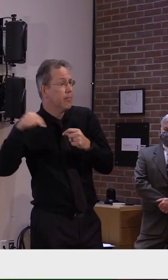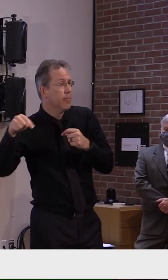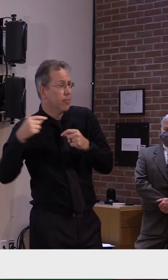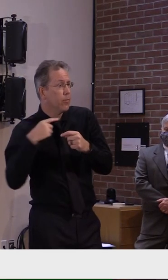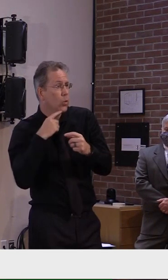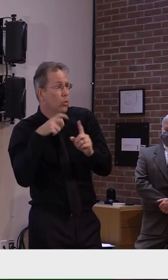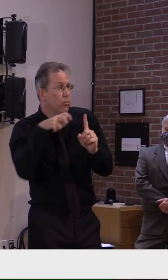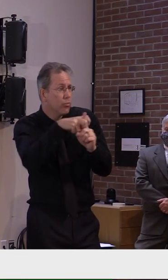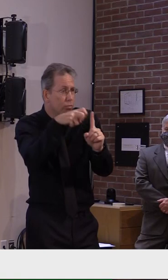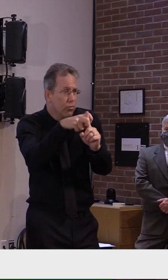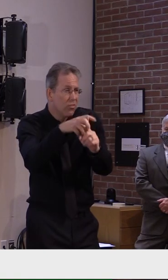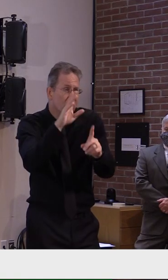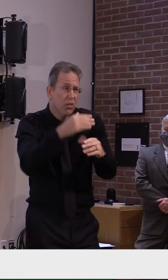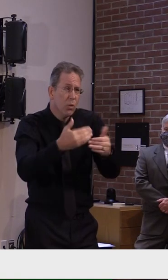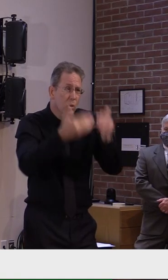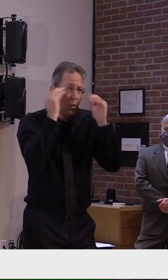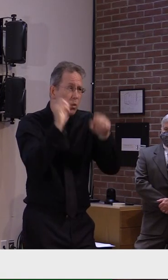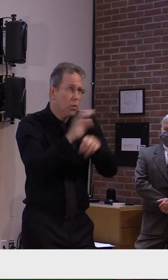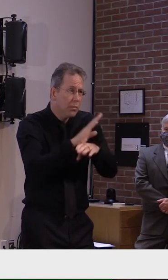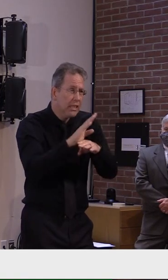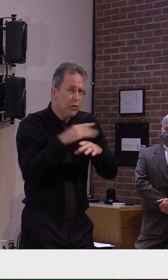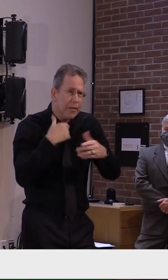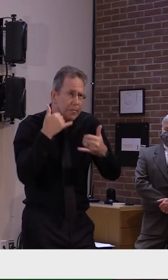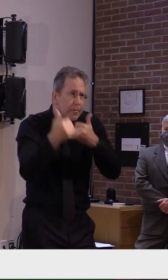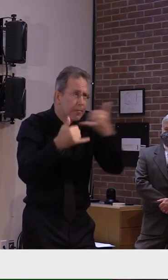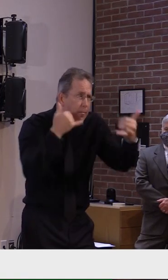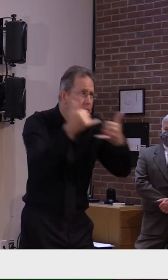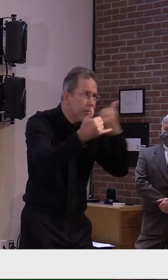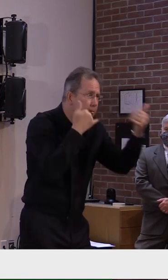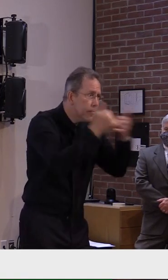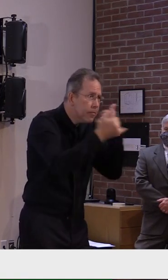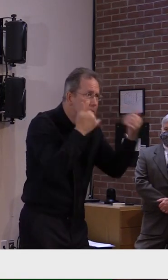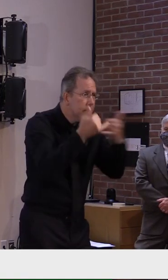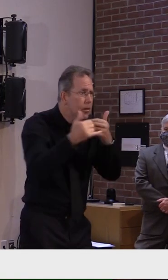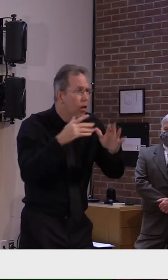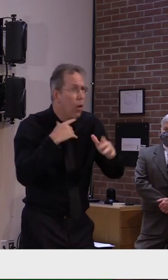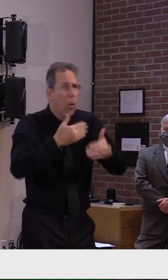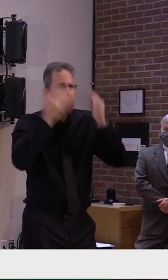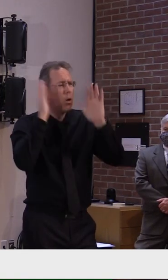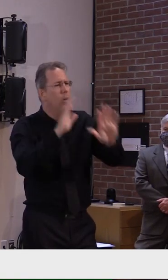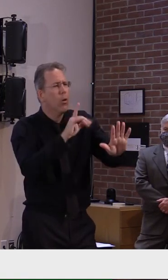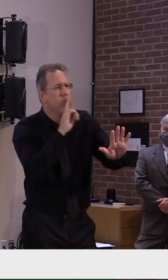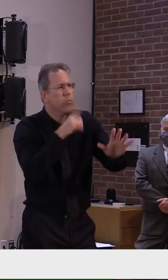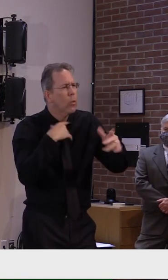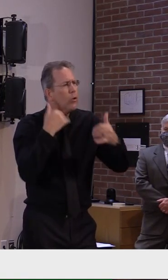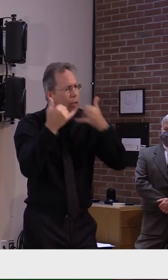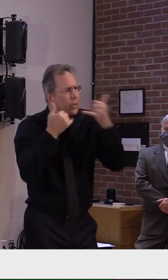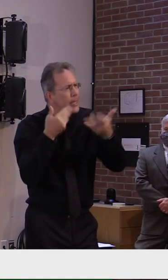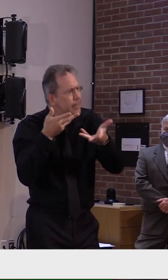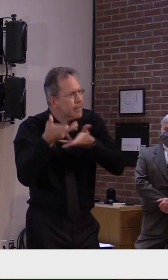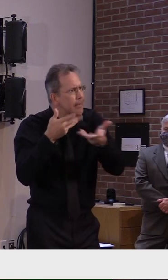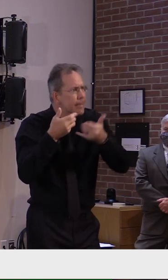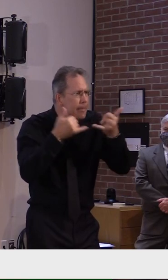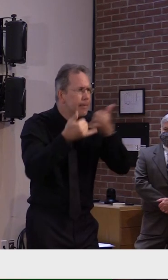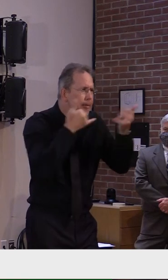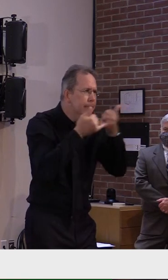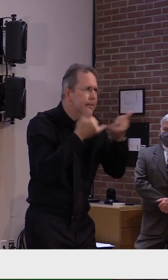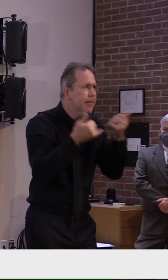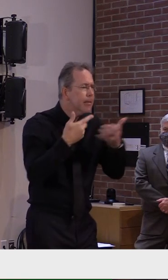speak, because we don't want to become overwhelmed. But they're at capacity at this point in time. So